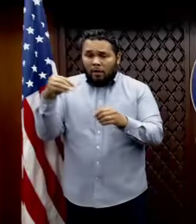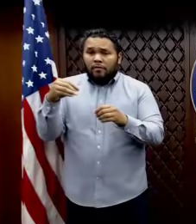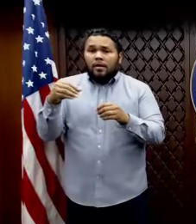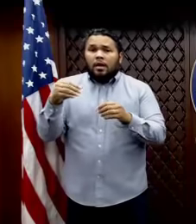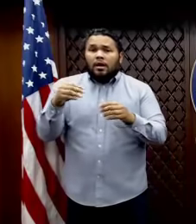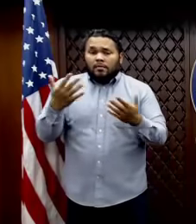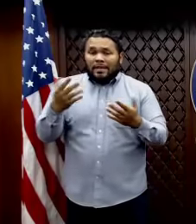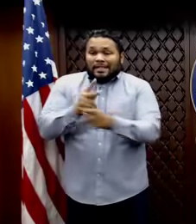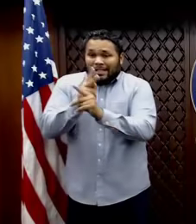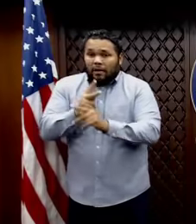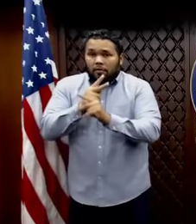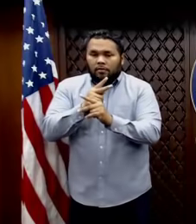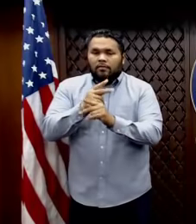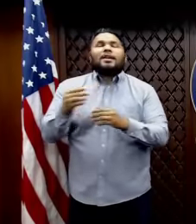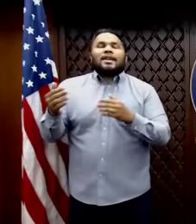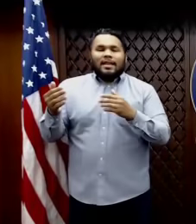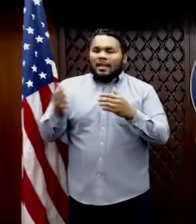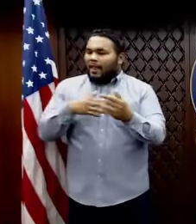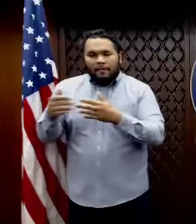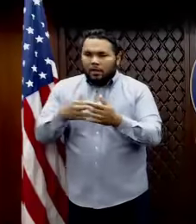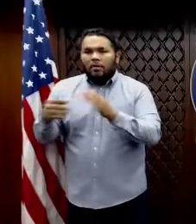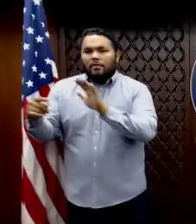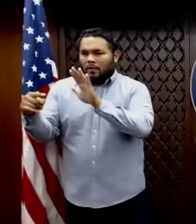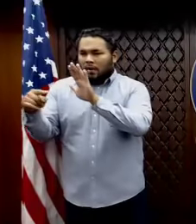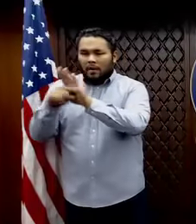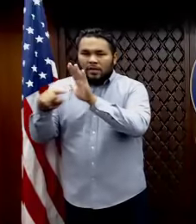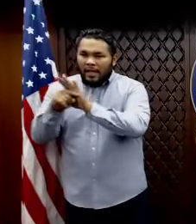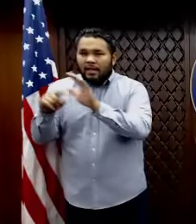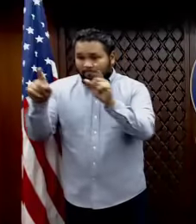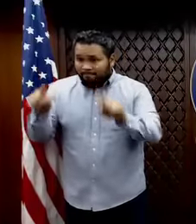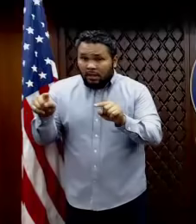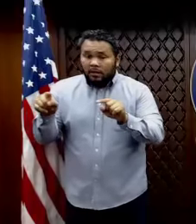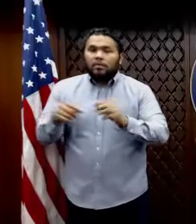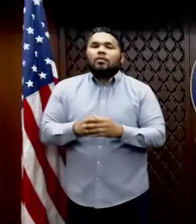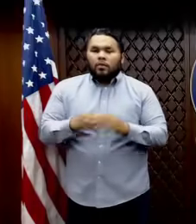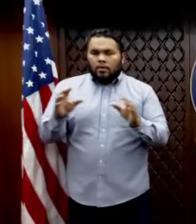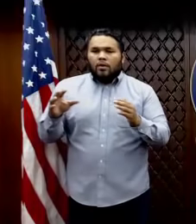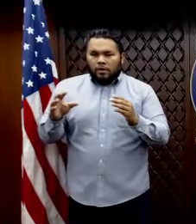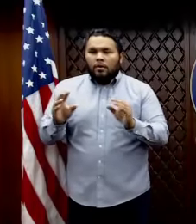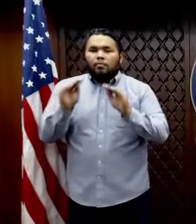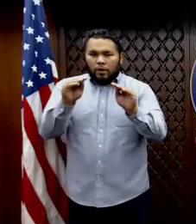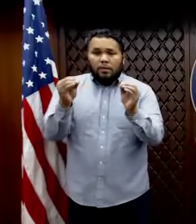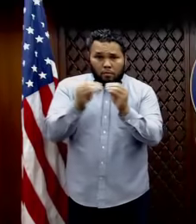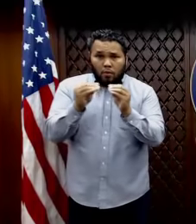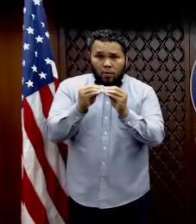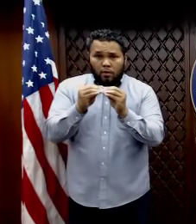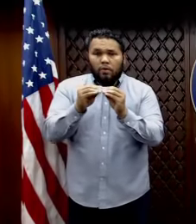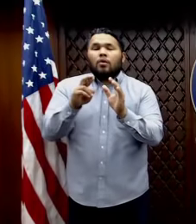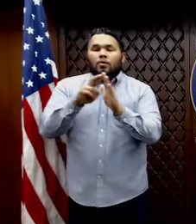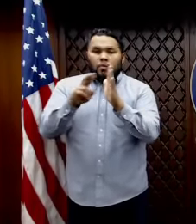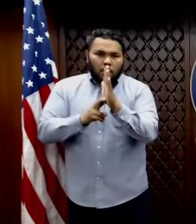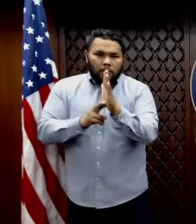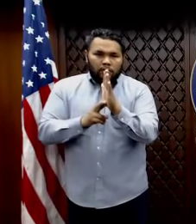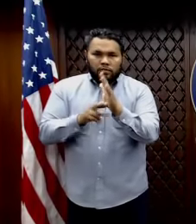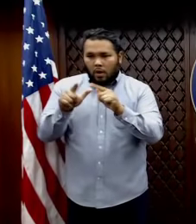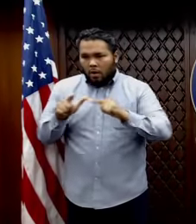even though these sailors have tested negative, we're going to put in a, a buffer of local sailors, uh,